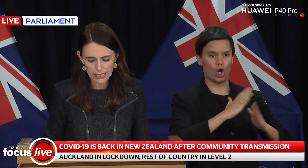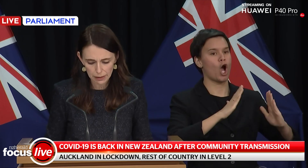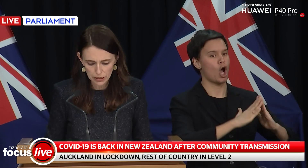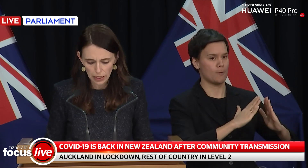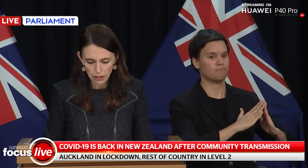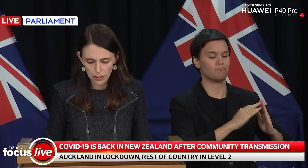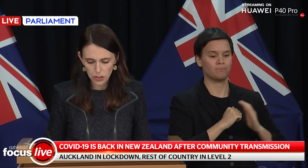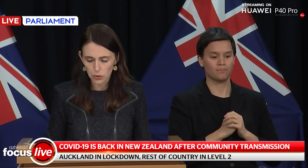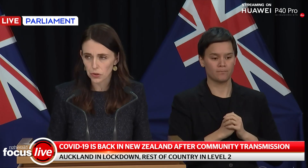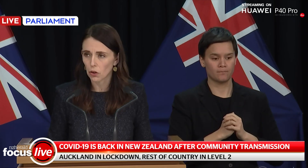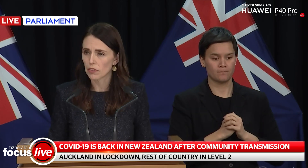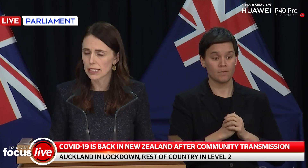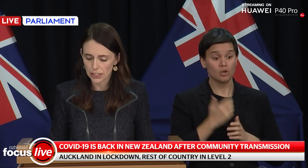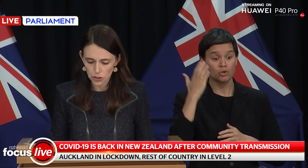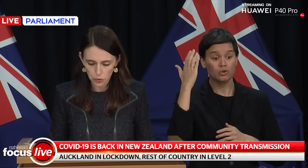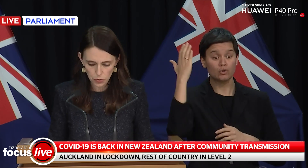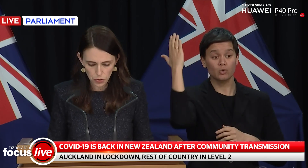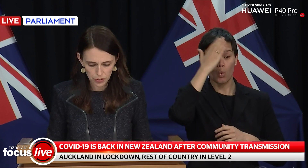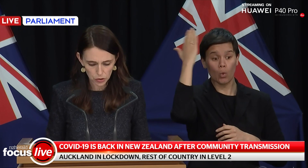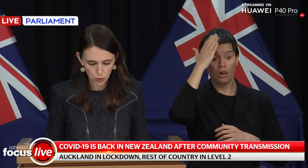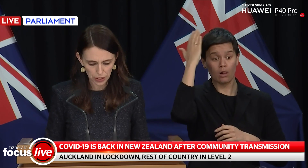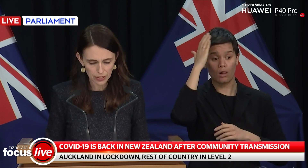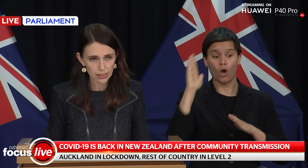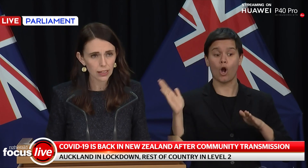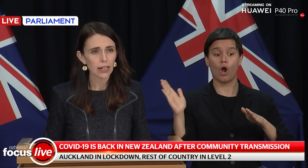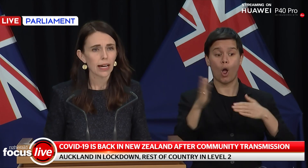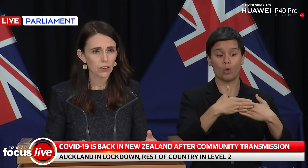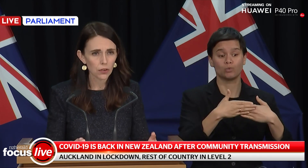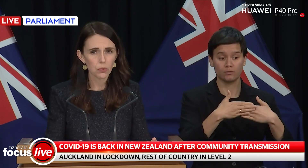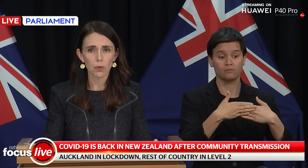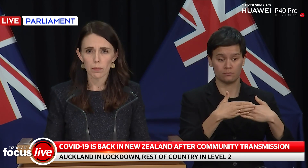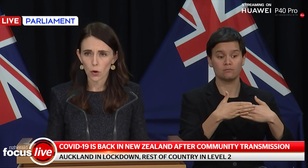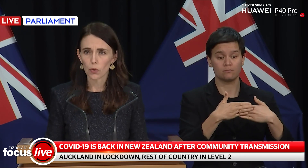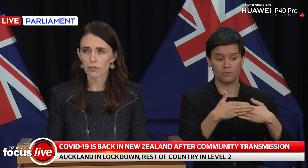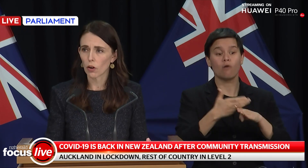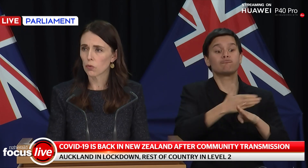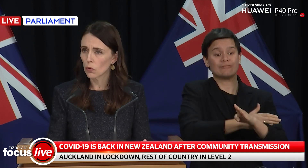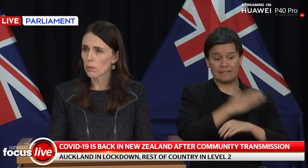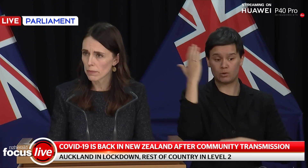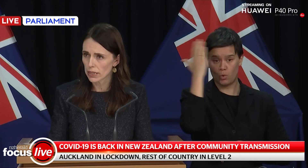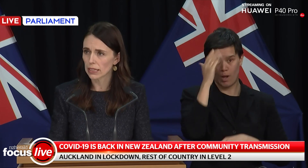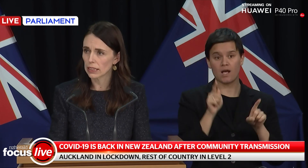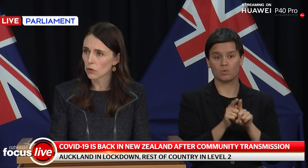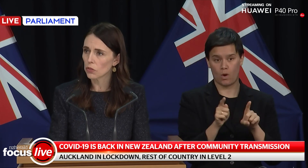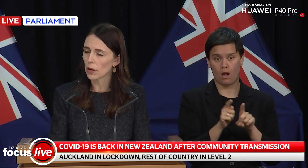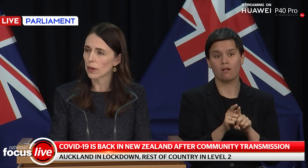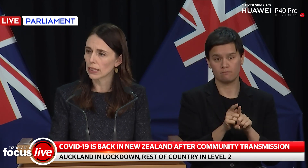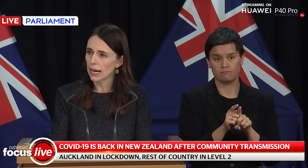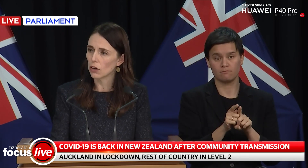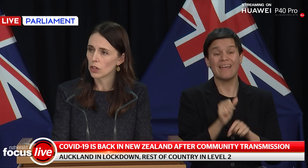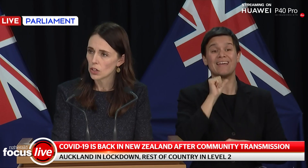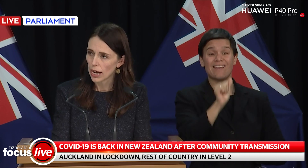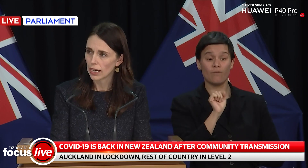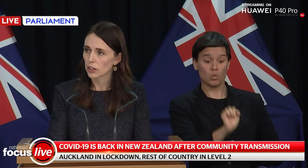morning except for the children of essential service workers and those who are involved will remember that at Level 3,